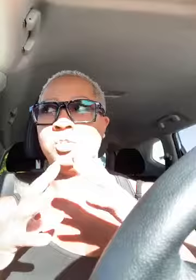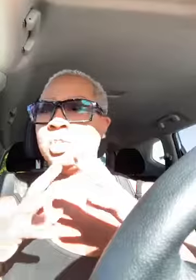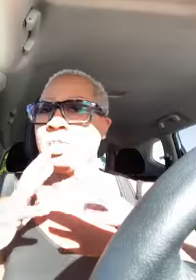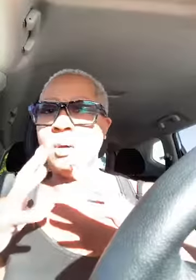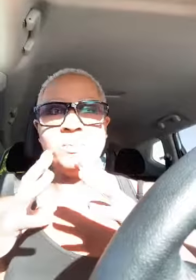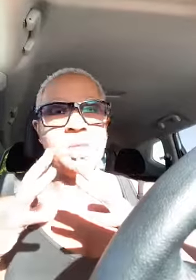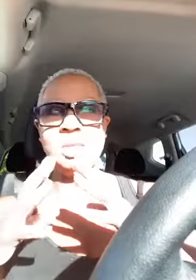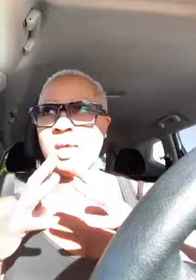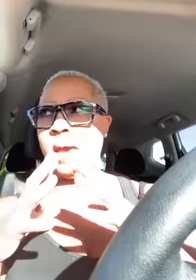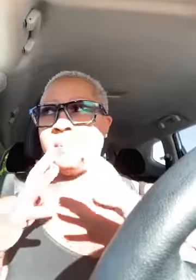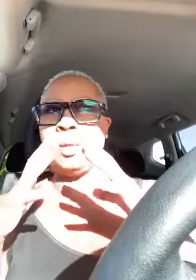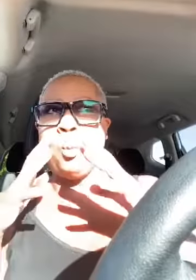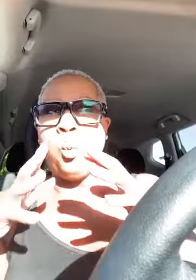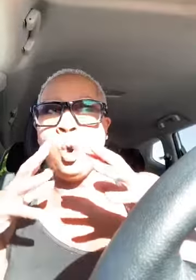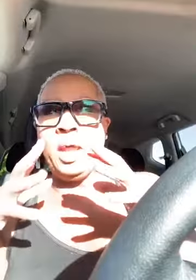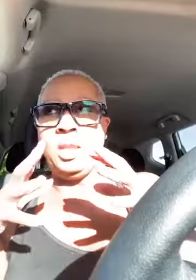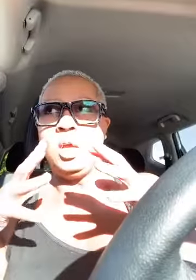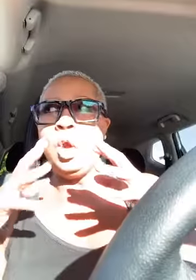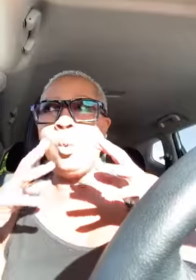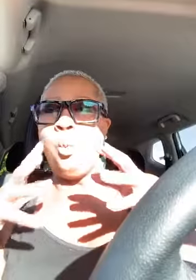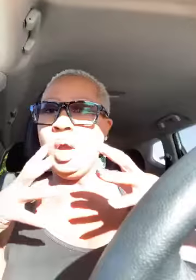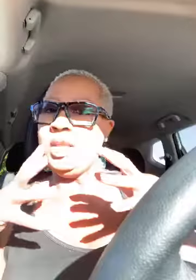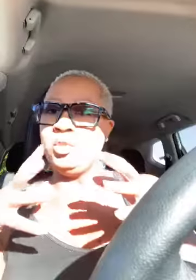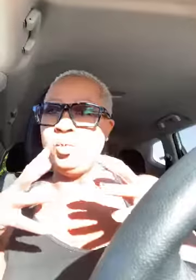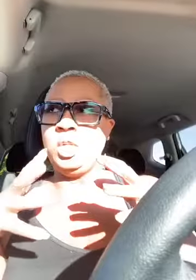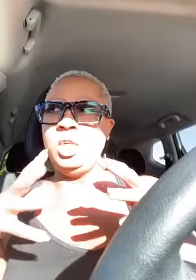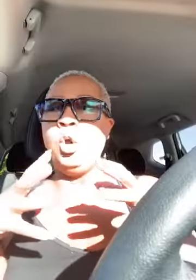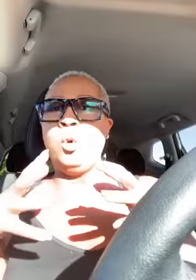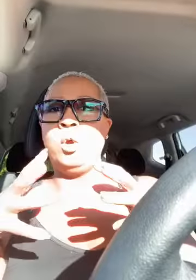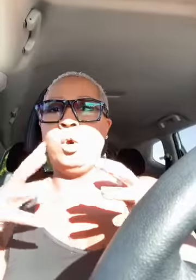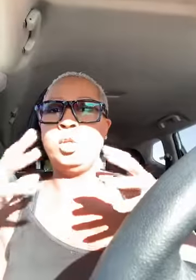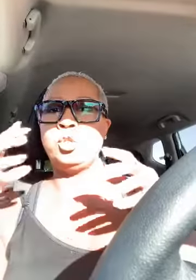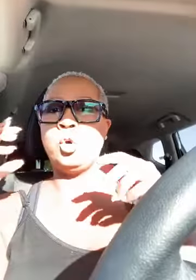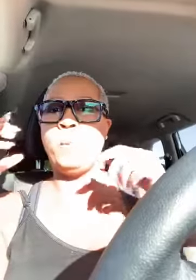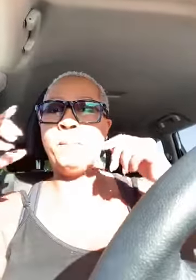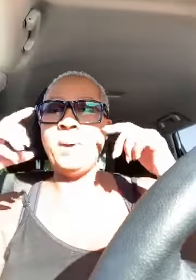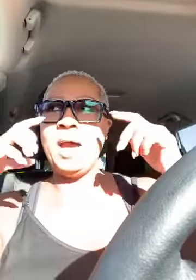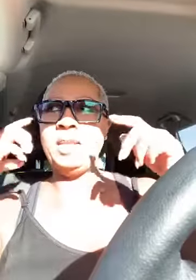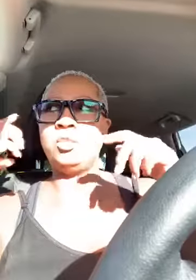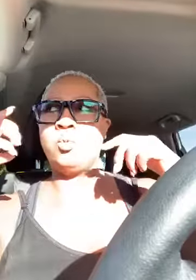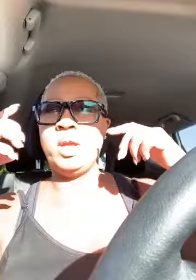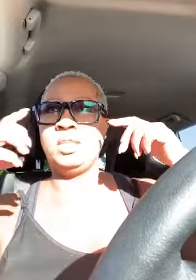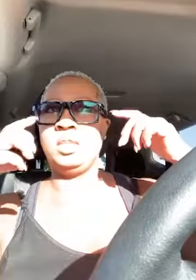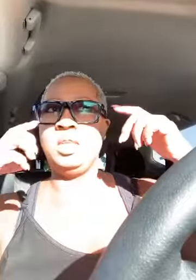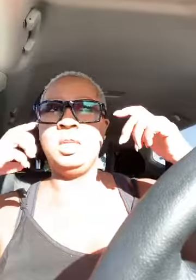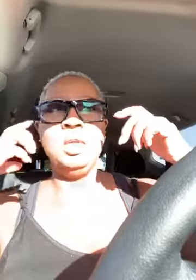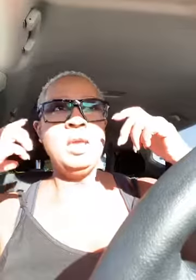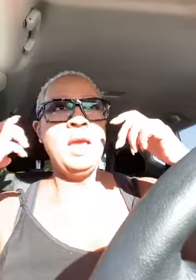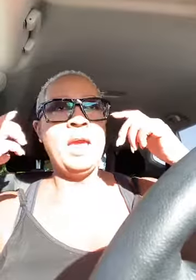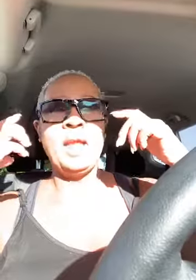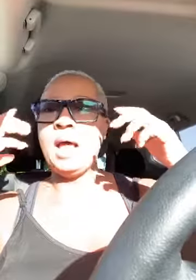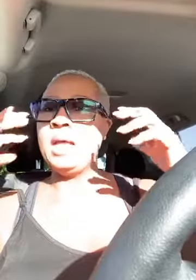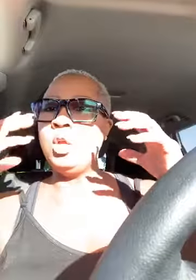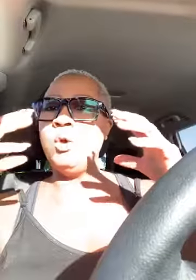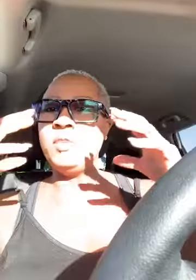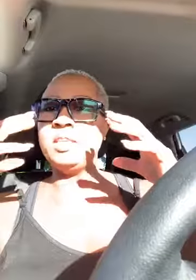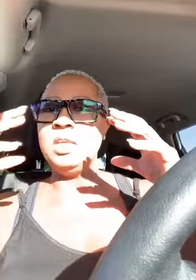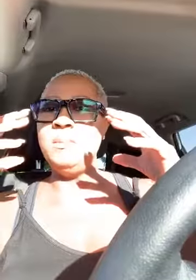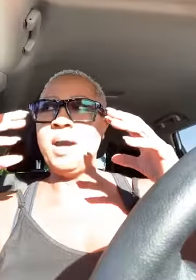something is happening what what is really going on and so my mind is racing and and i i know if there's anybody